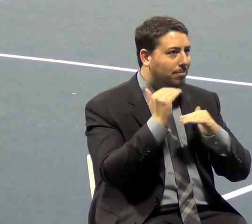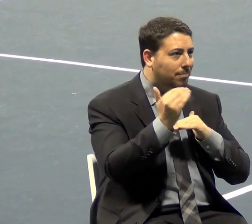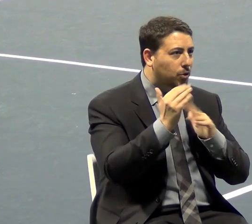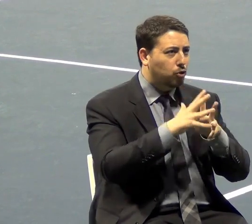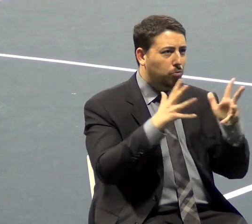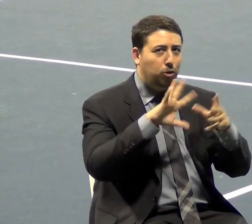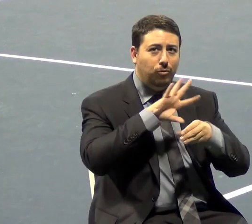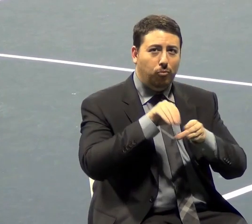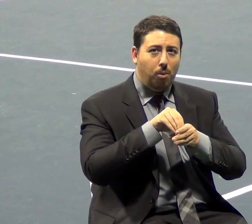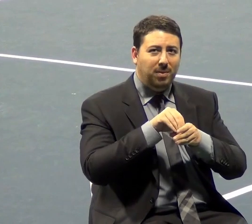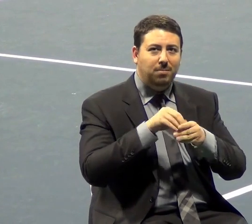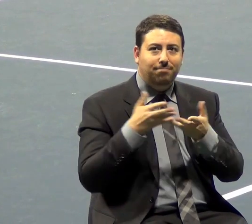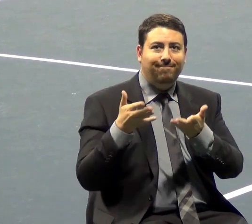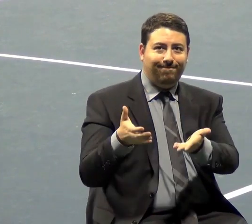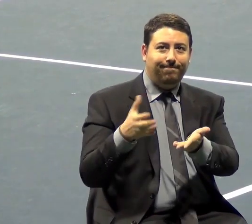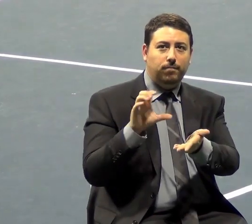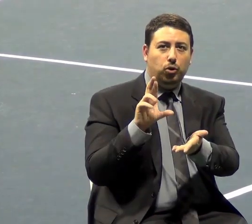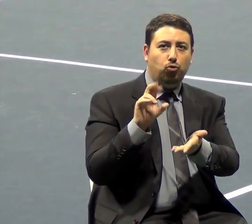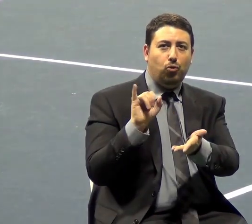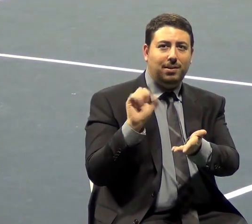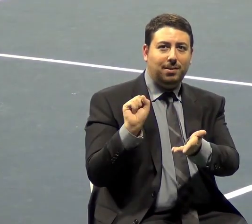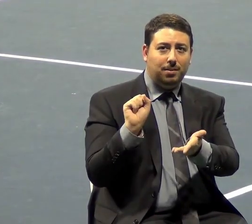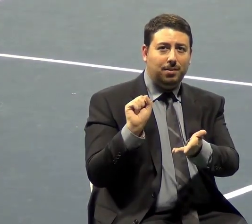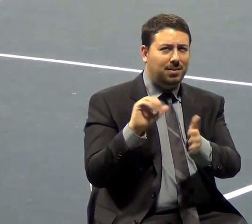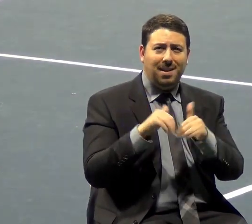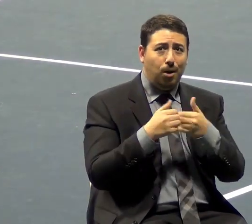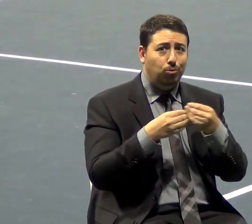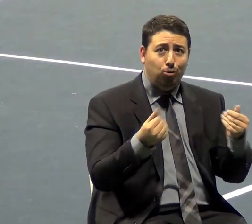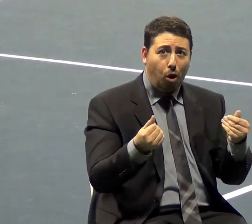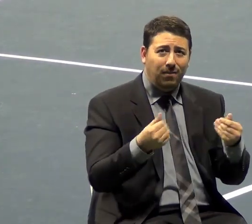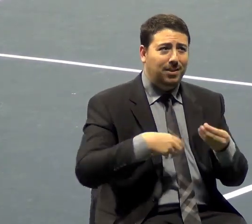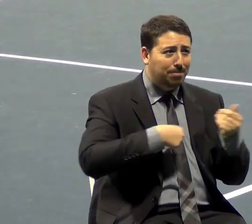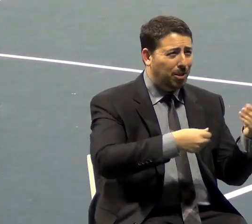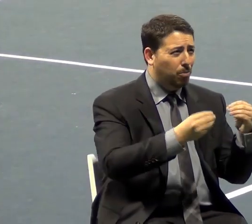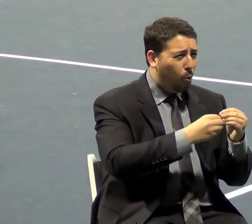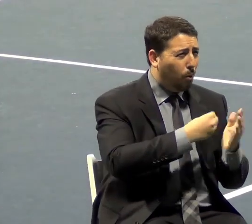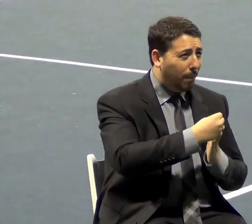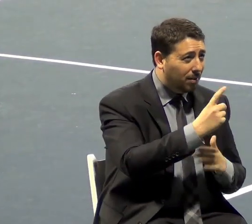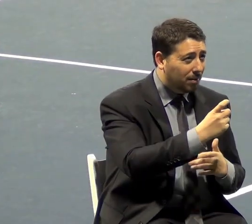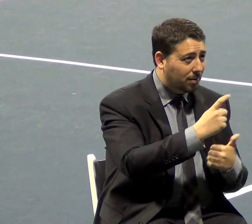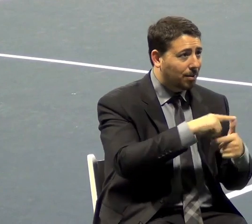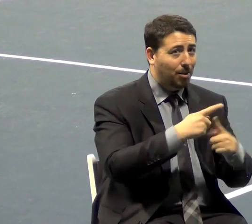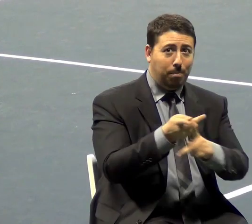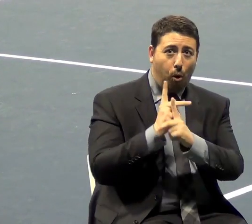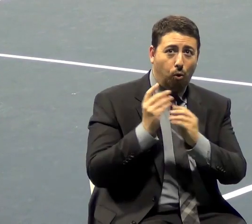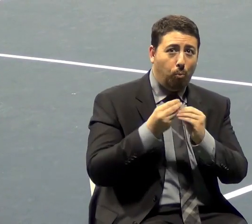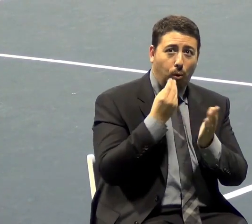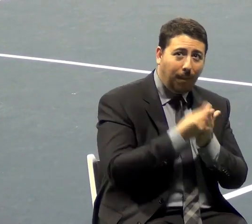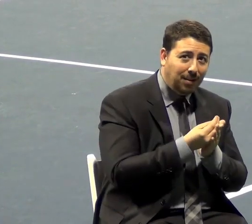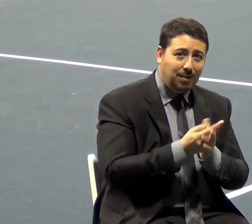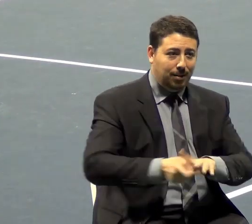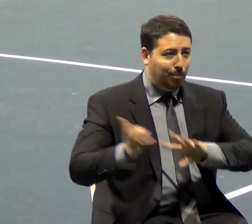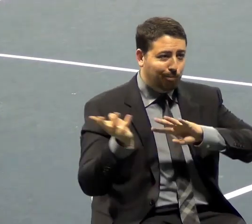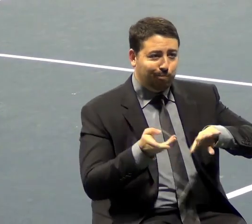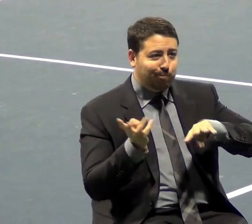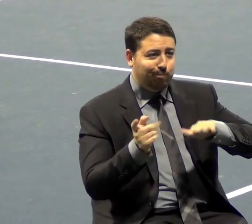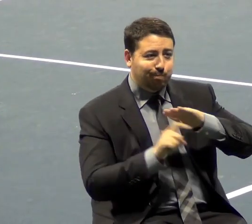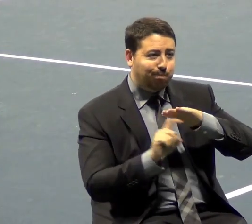crisis, and what do they do? They're going to solve the problem by spending more money, borrowing more money, printing more money, taxing more money. It